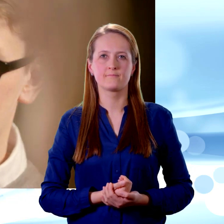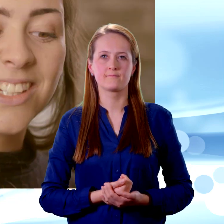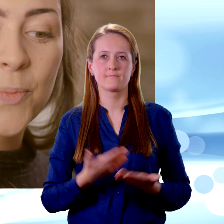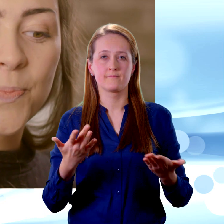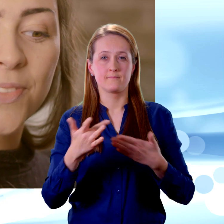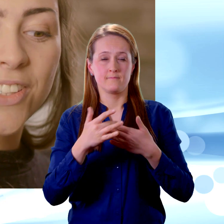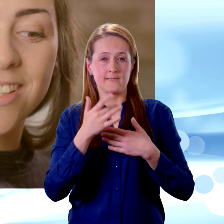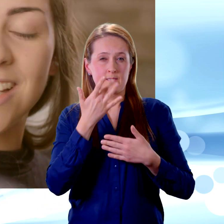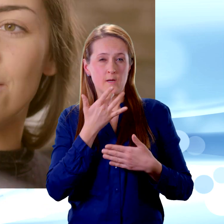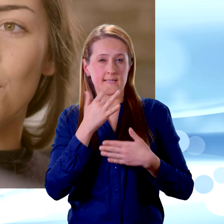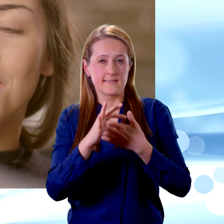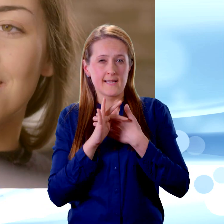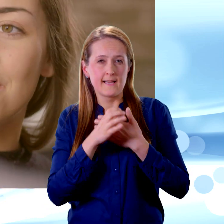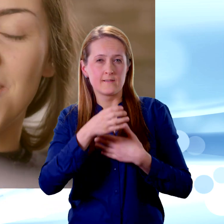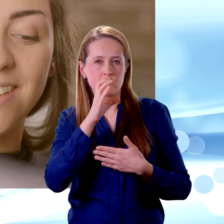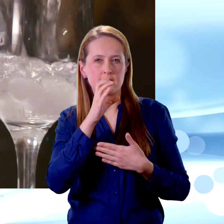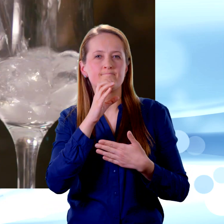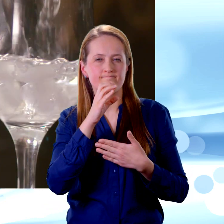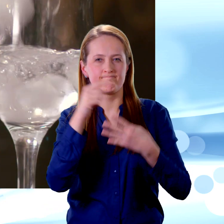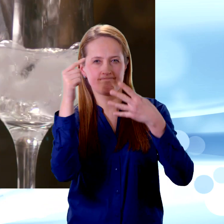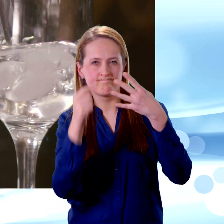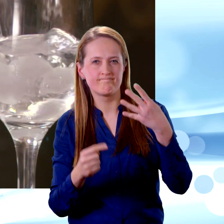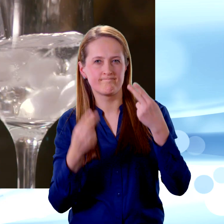A lot goes into ensuring our water is pure and safe to drink.